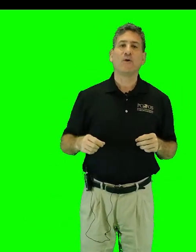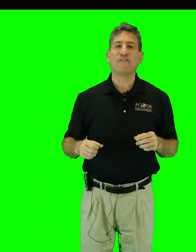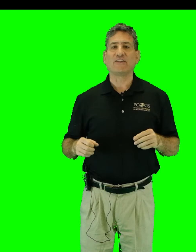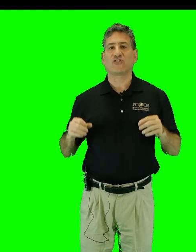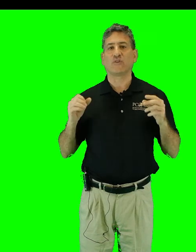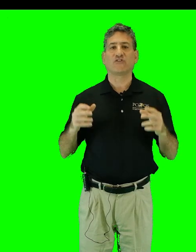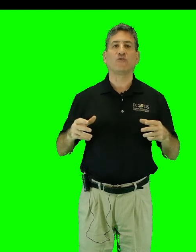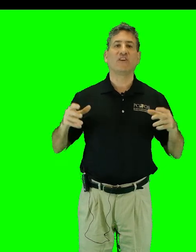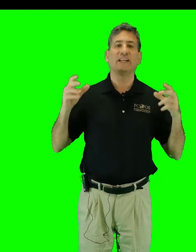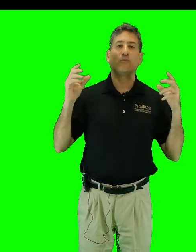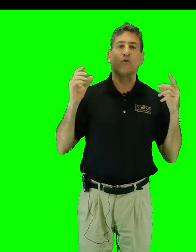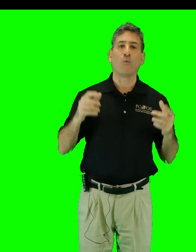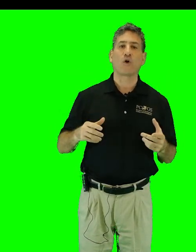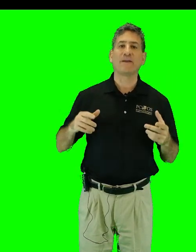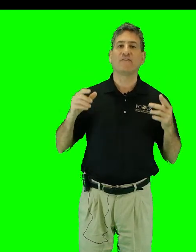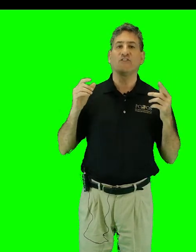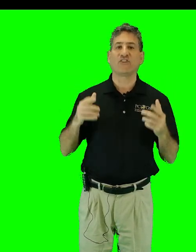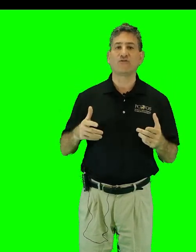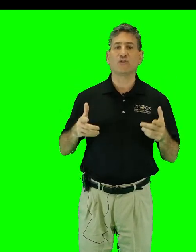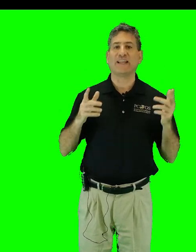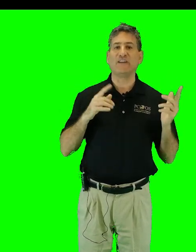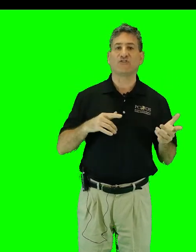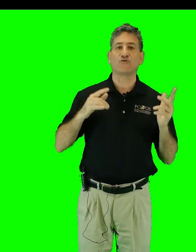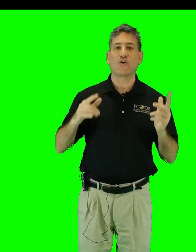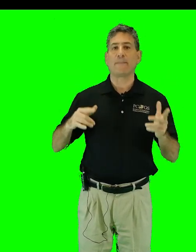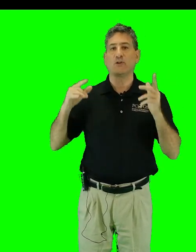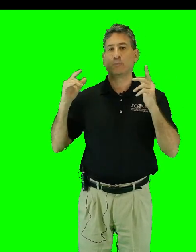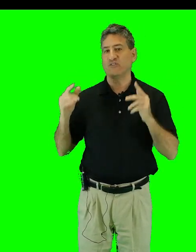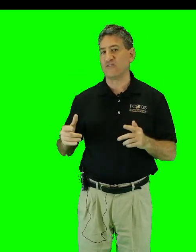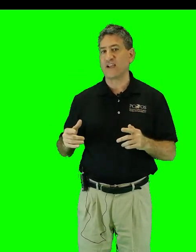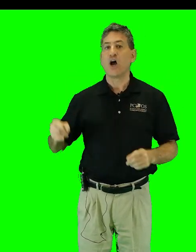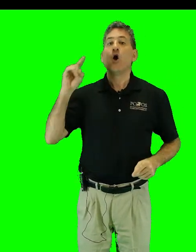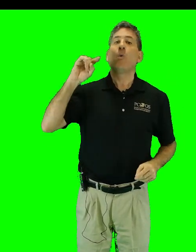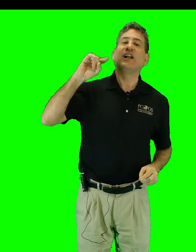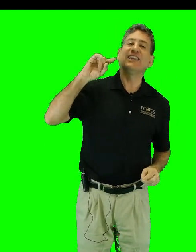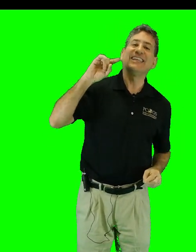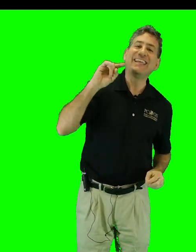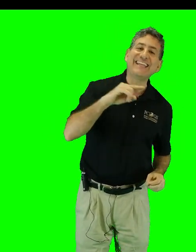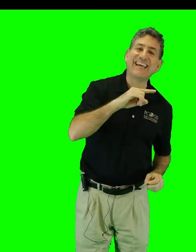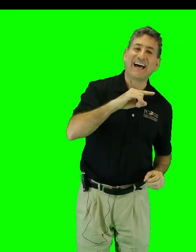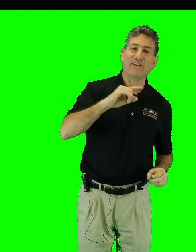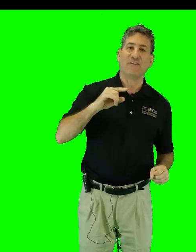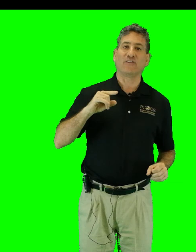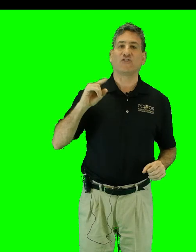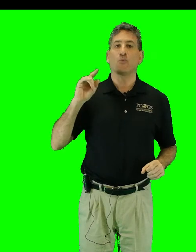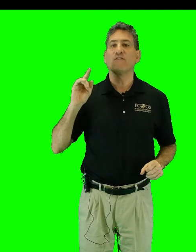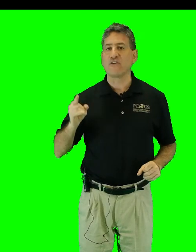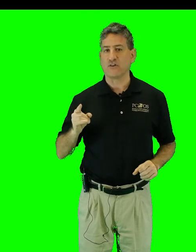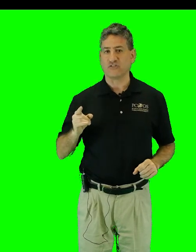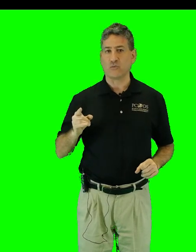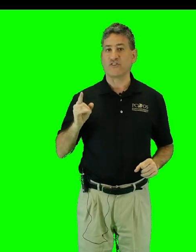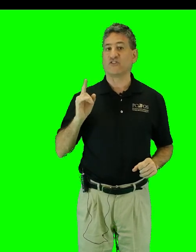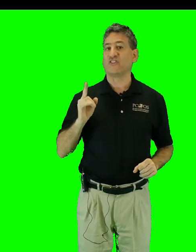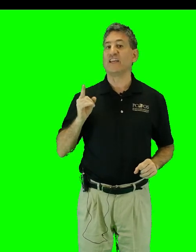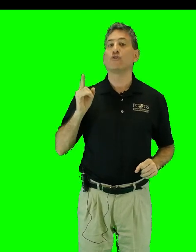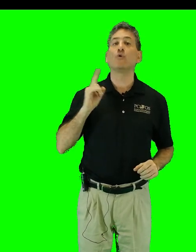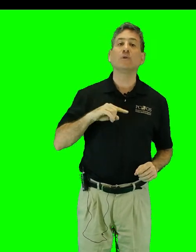events are associated with a warming of the central and eastern tropical Pacific, while La Nina events are the reverse with a sustained cooling